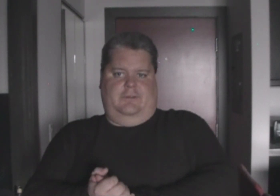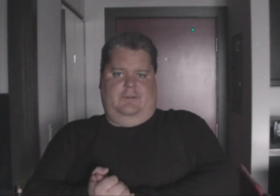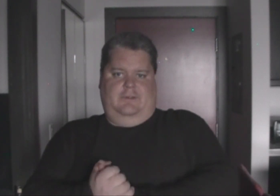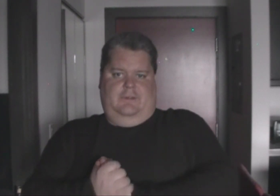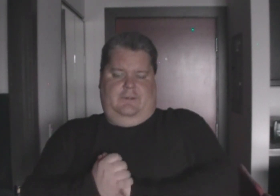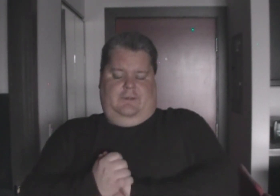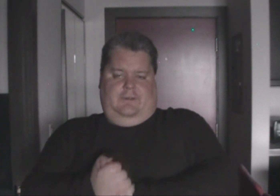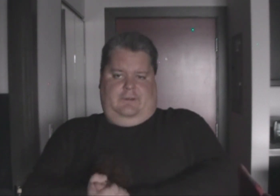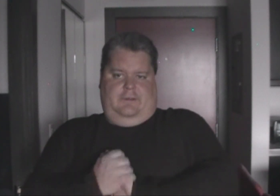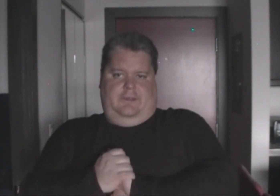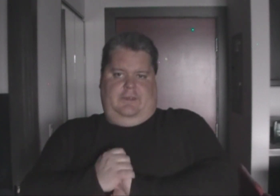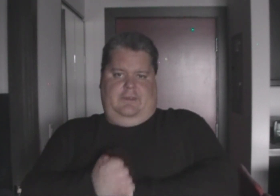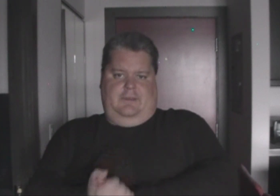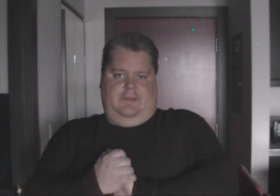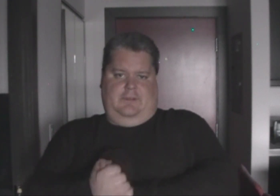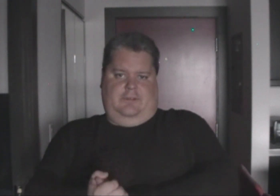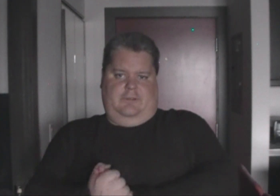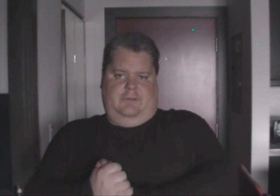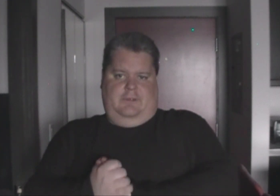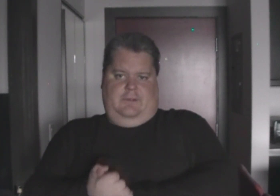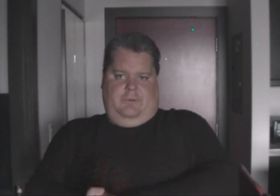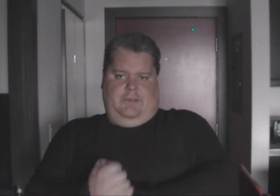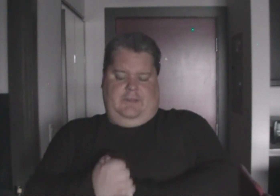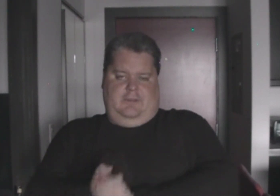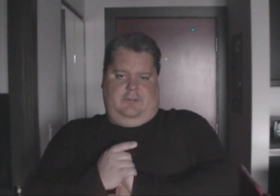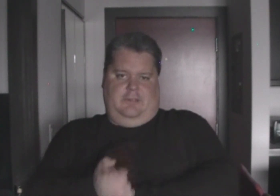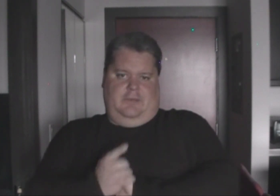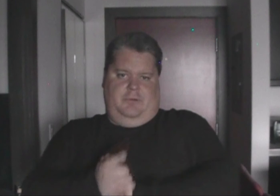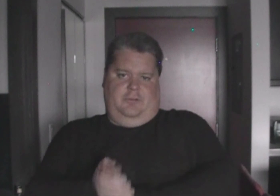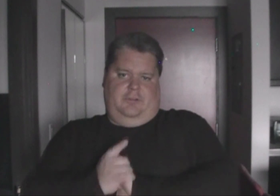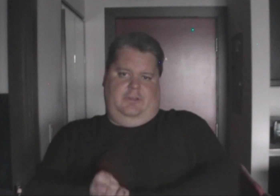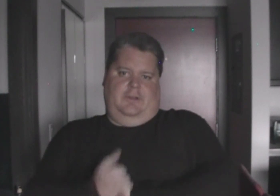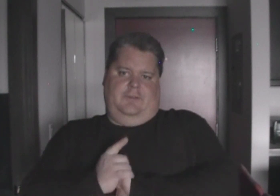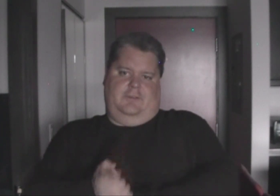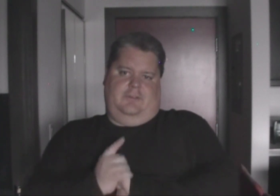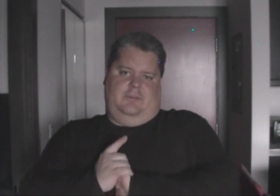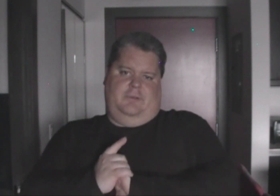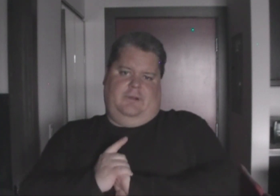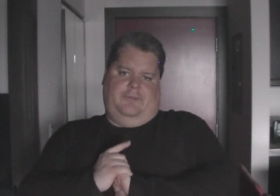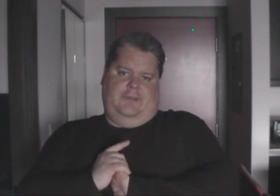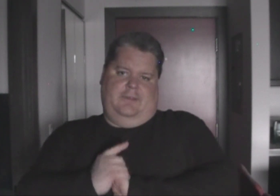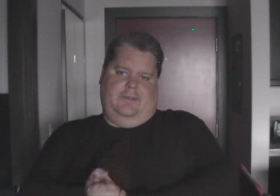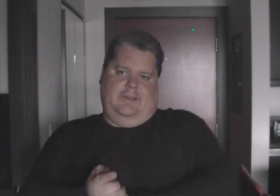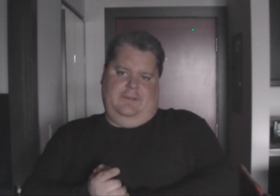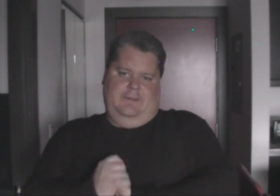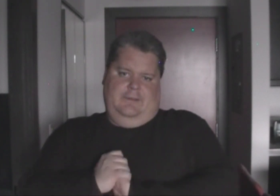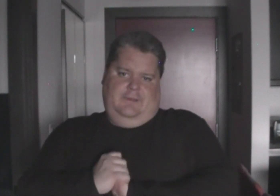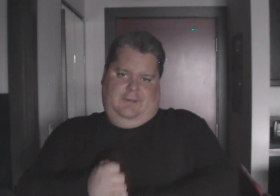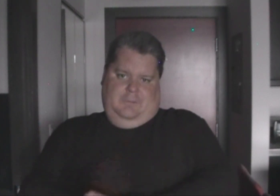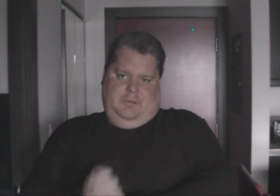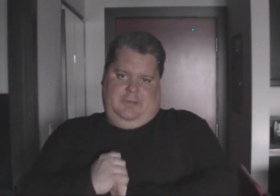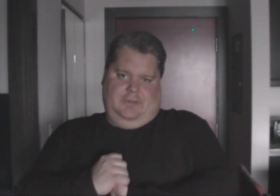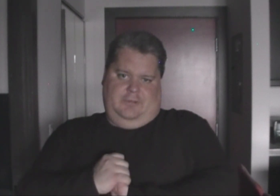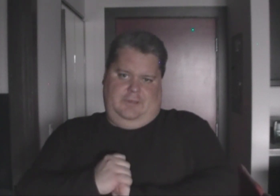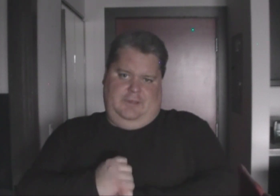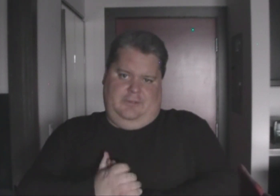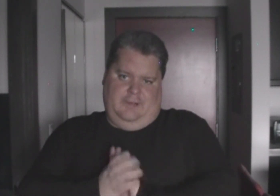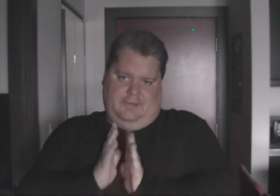on the NES. When I get to the second most nostalgic system, I'll tell you that, but it actually is not the